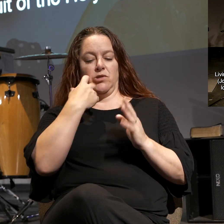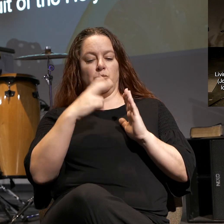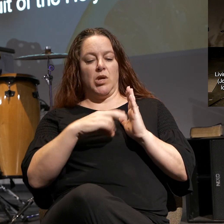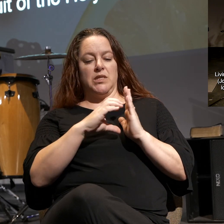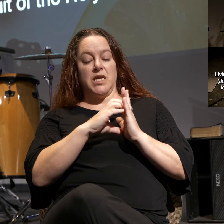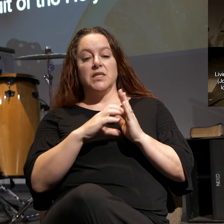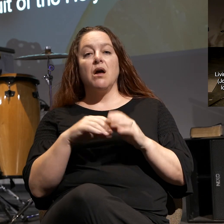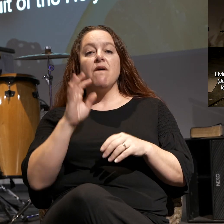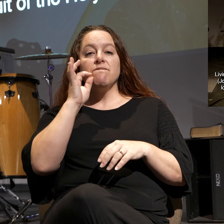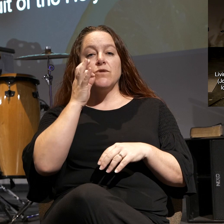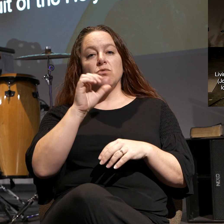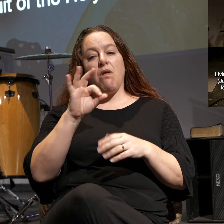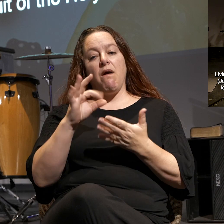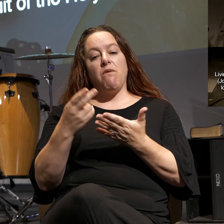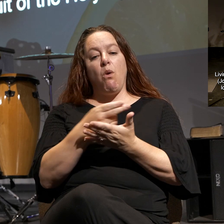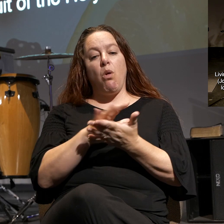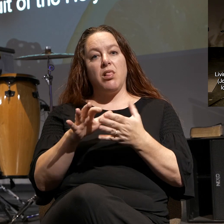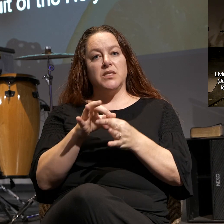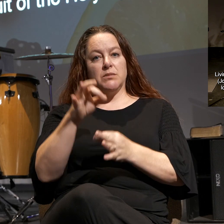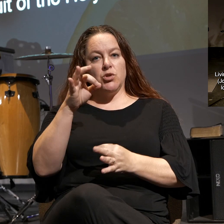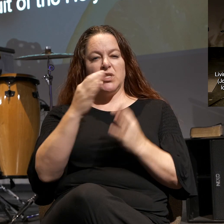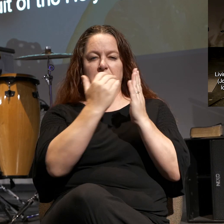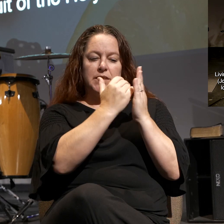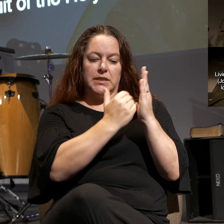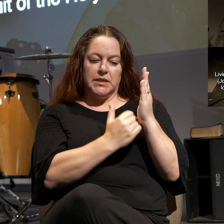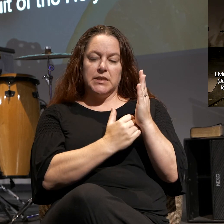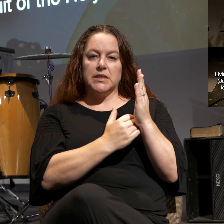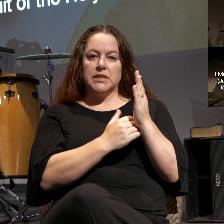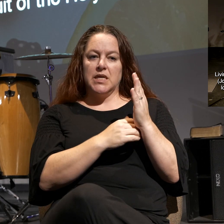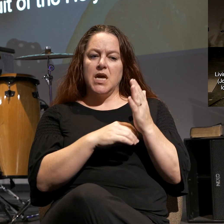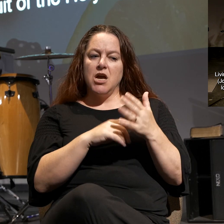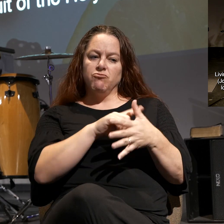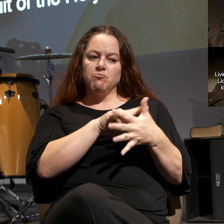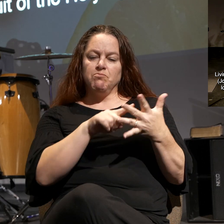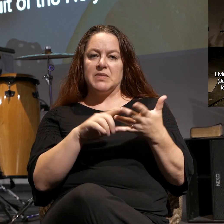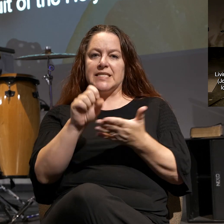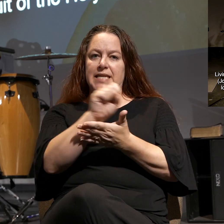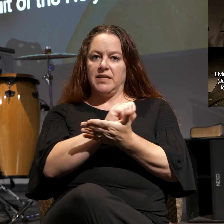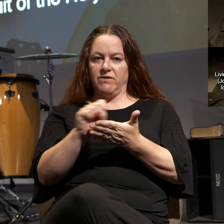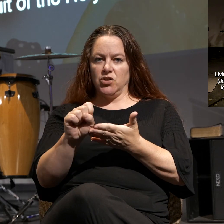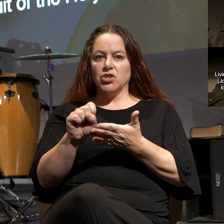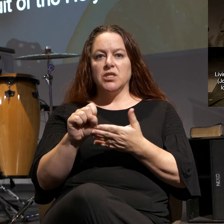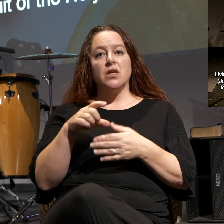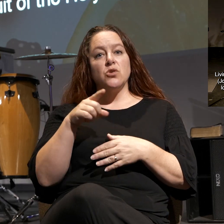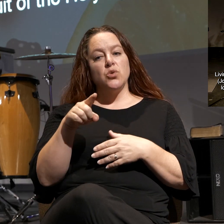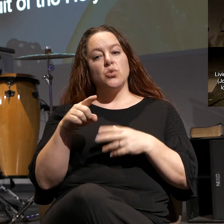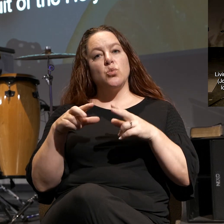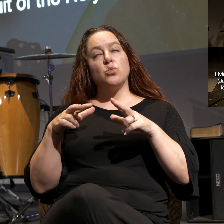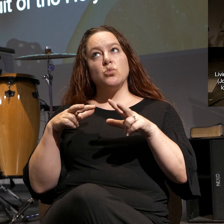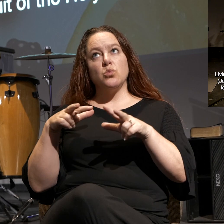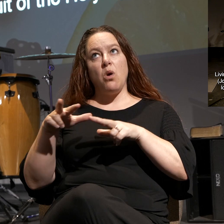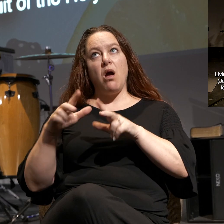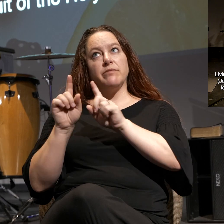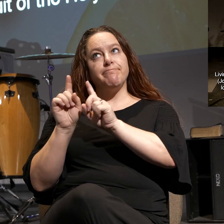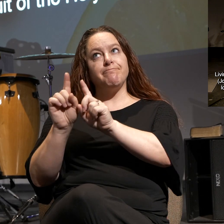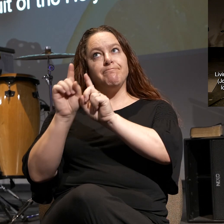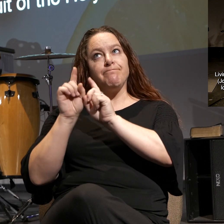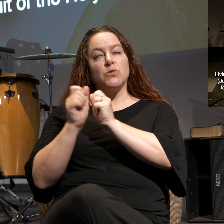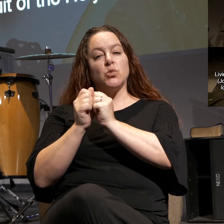text, as the fruit of the Holy Spirit. That's a list of practical sanctification. So as you walk with Christ,